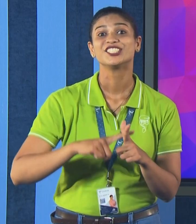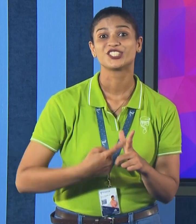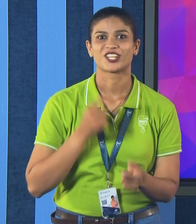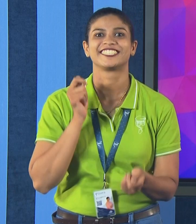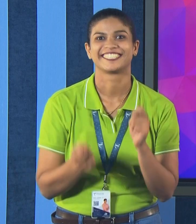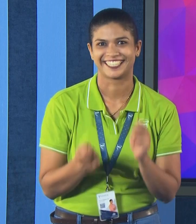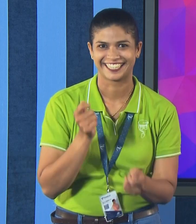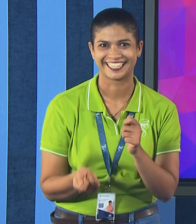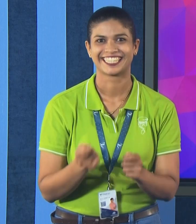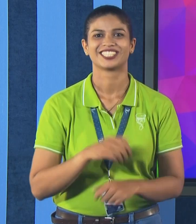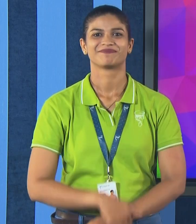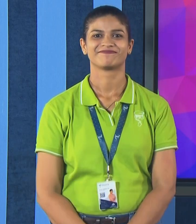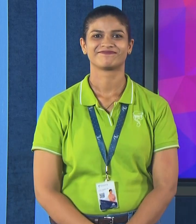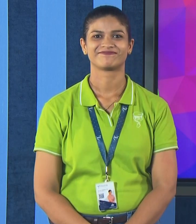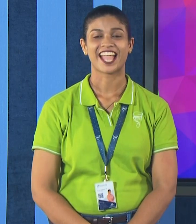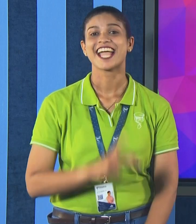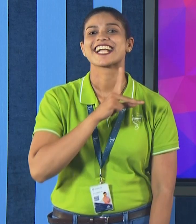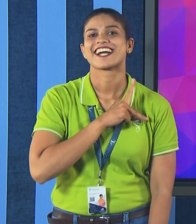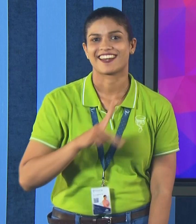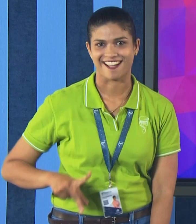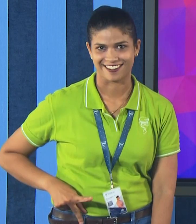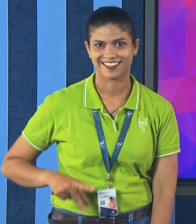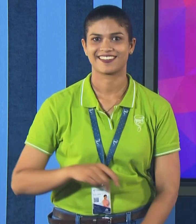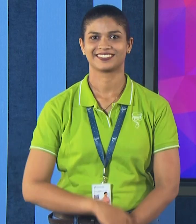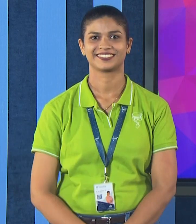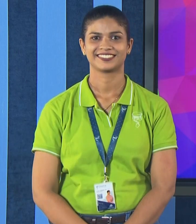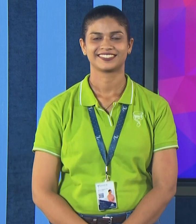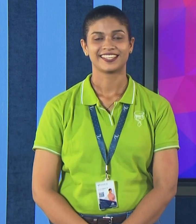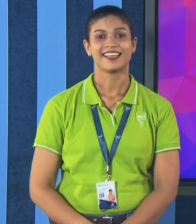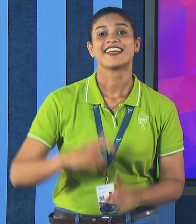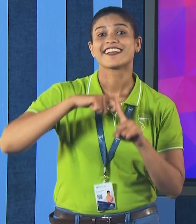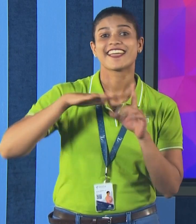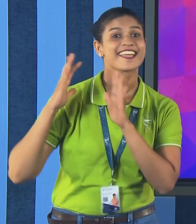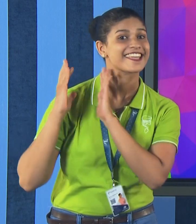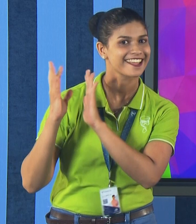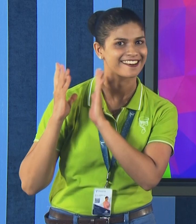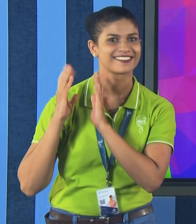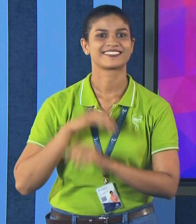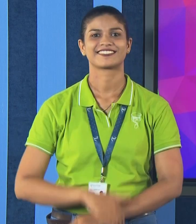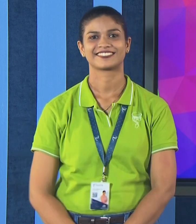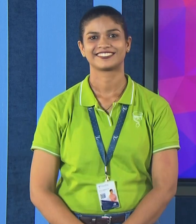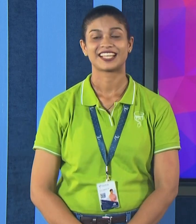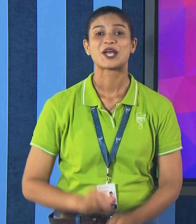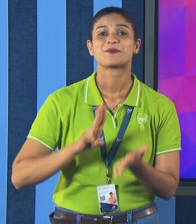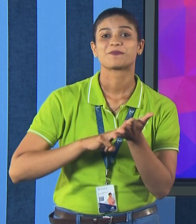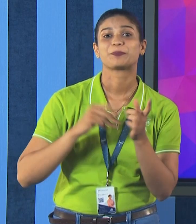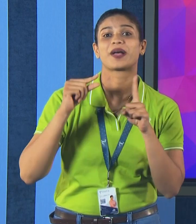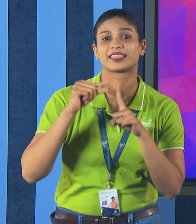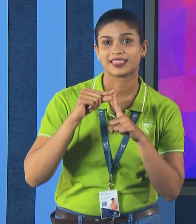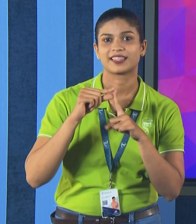Jharkand, Karnataka, Kerala, Madhya Pradesh,